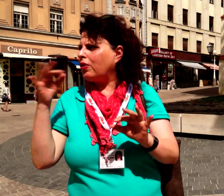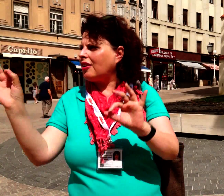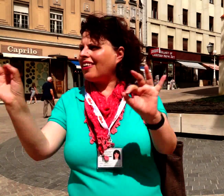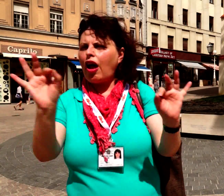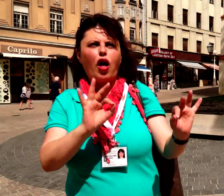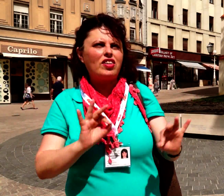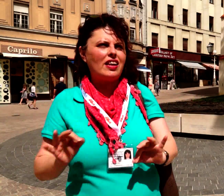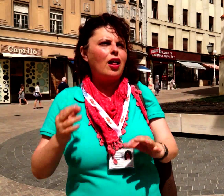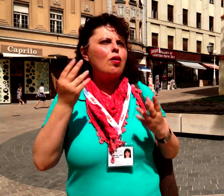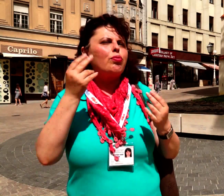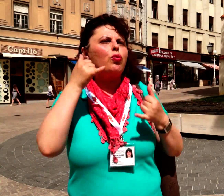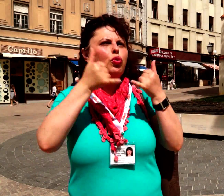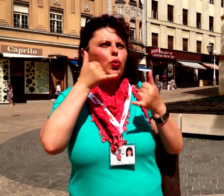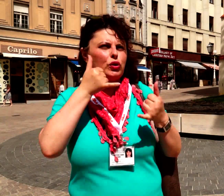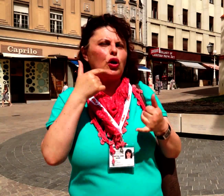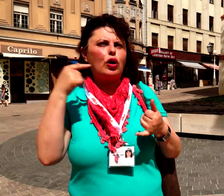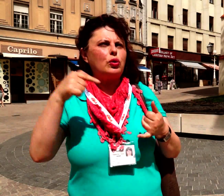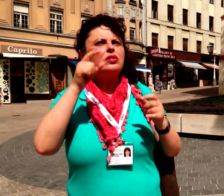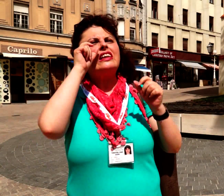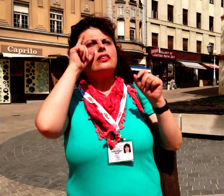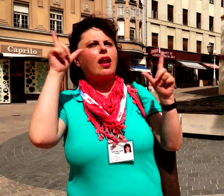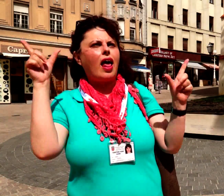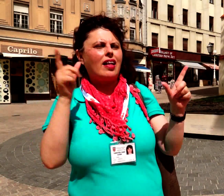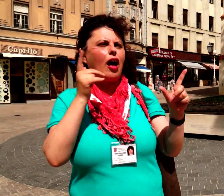Surprisingly, a multitude of tourists have been visiting Zagreb recently.